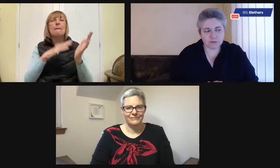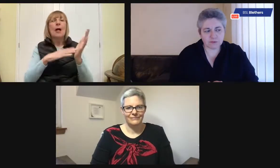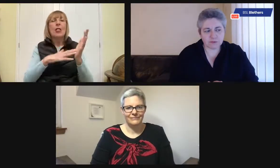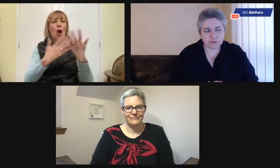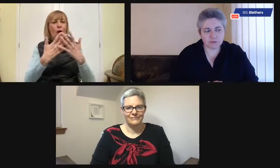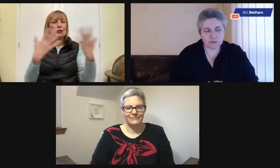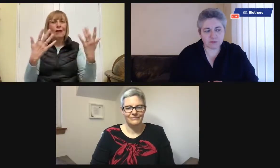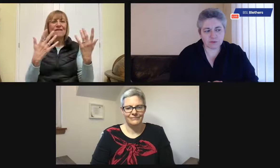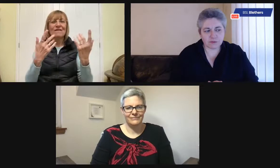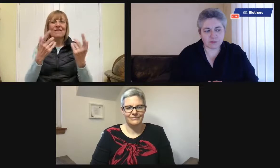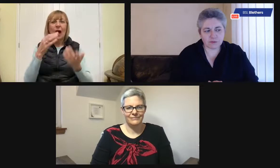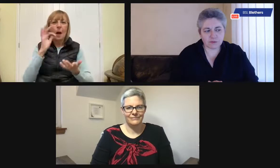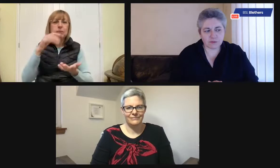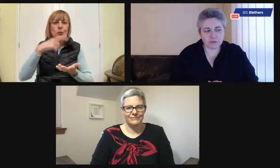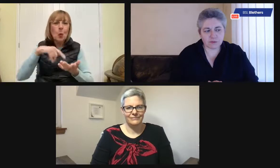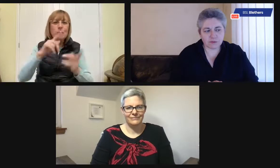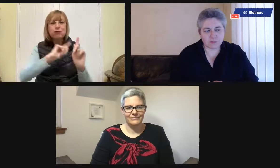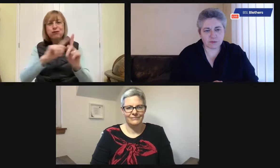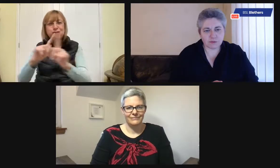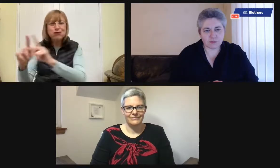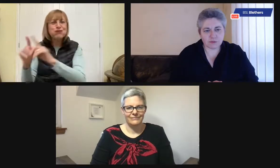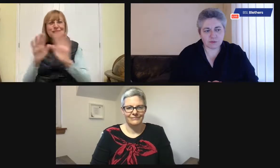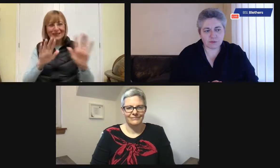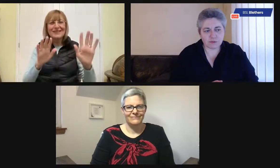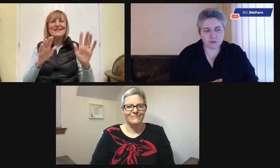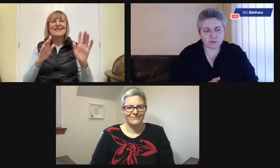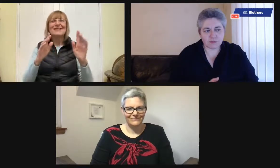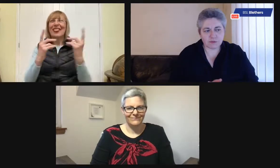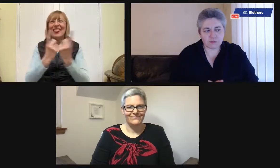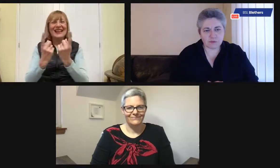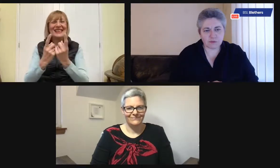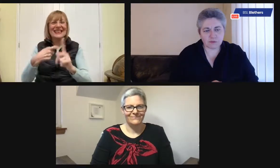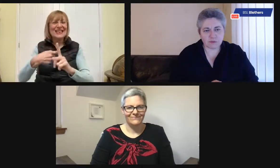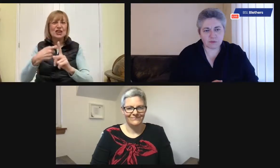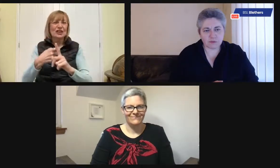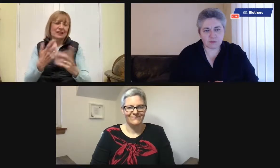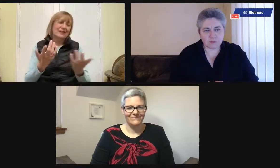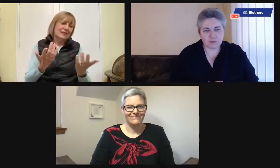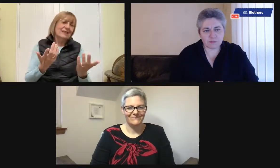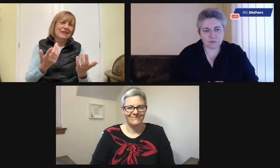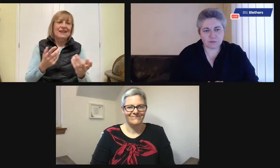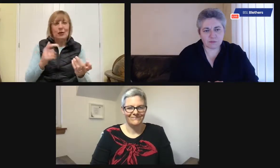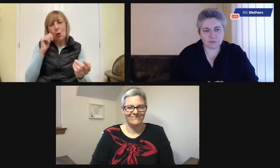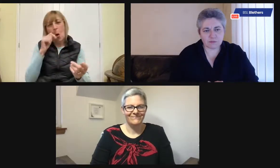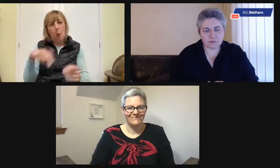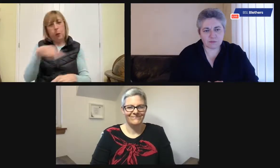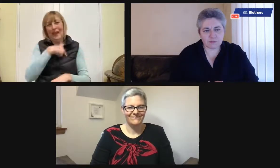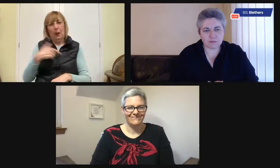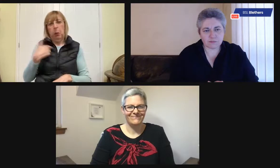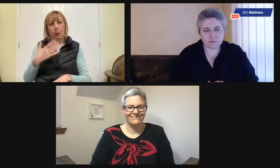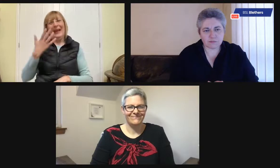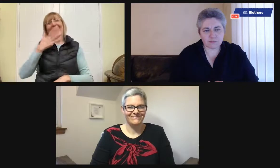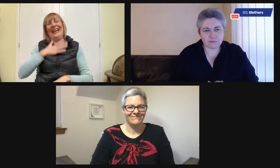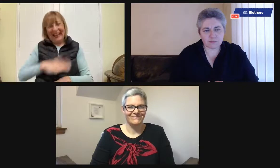And I know that that time my mum had lots of different kinds of cups and sauces, know, different kitchen things.